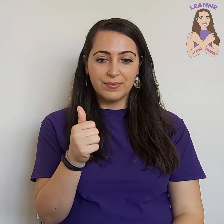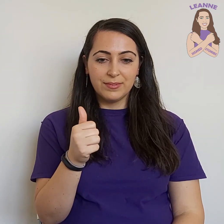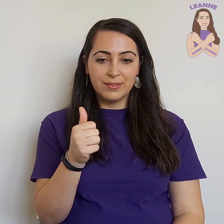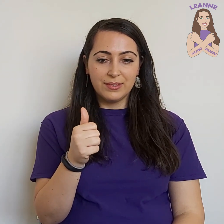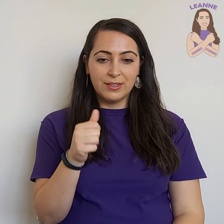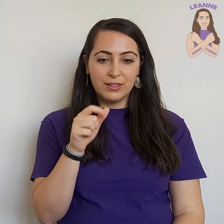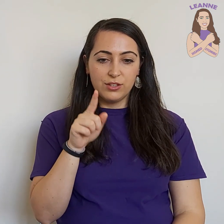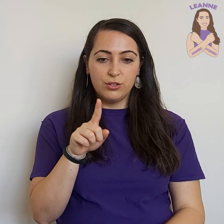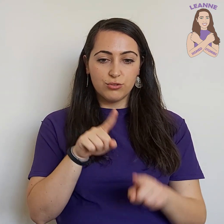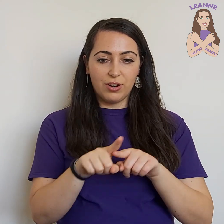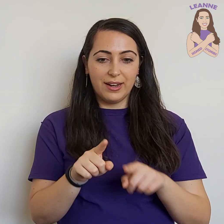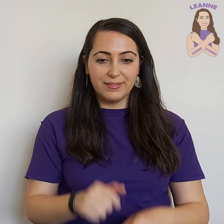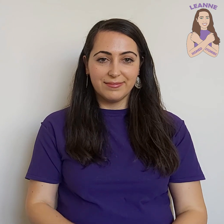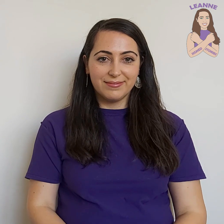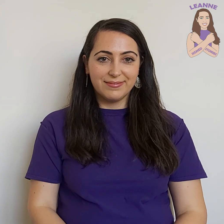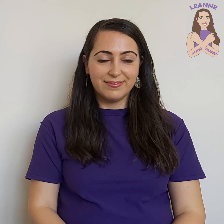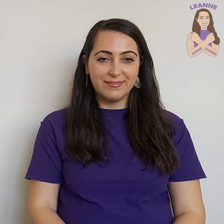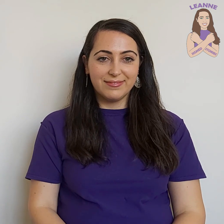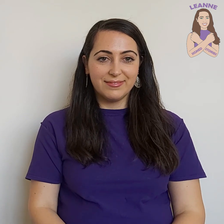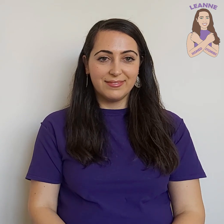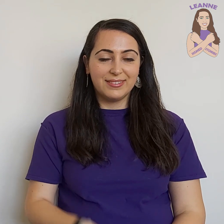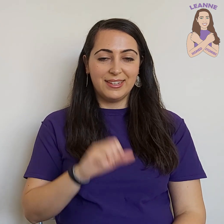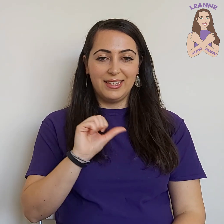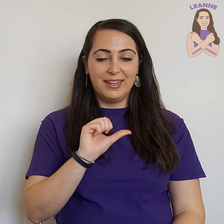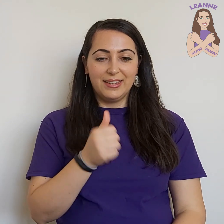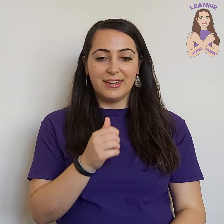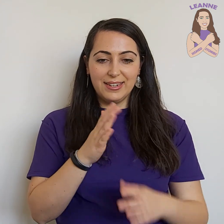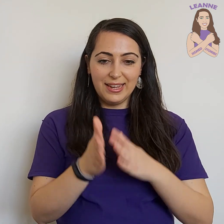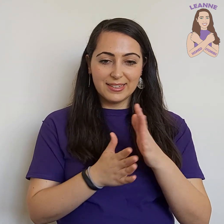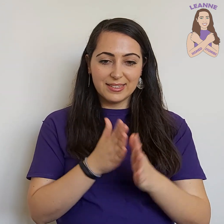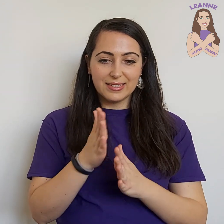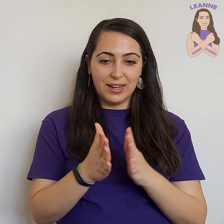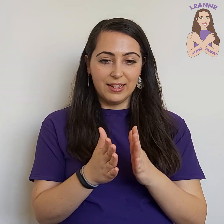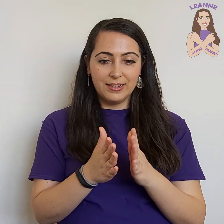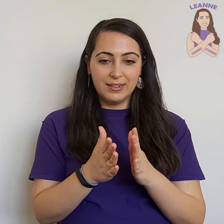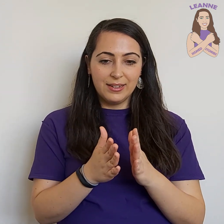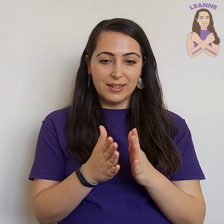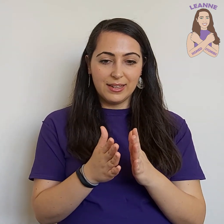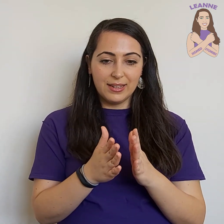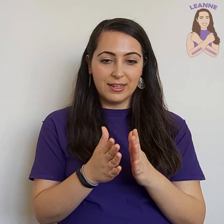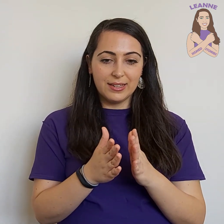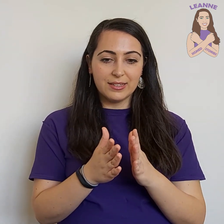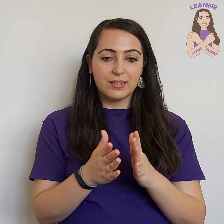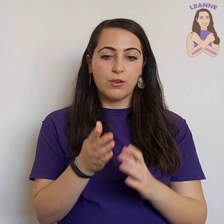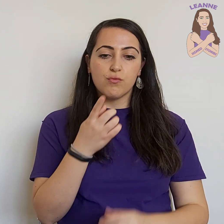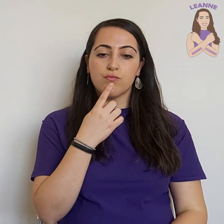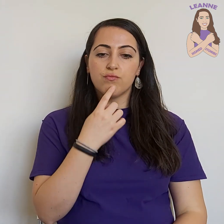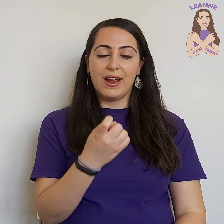You try. The next sign is red,